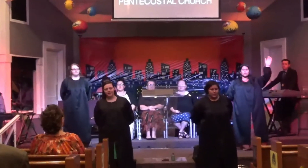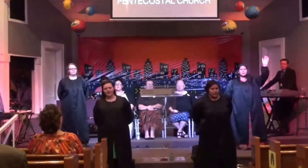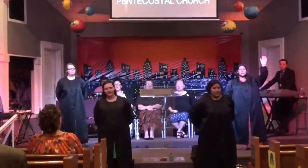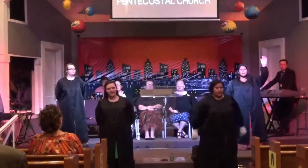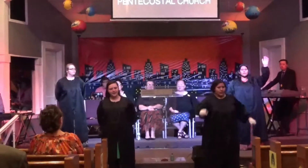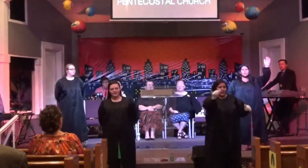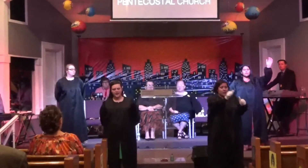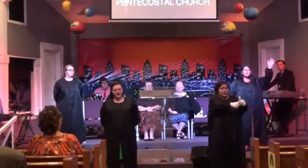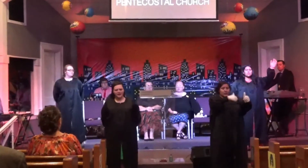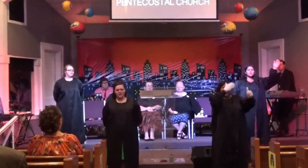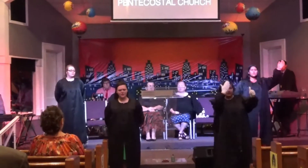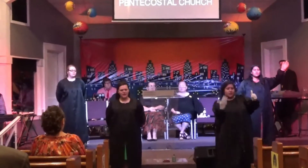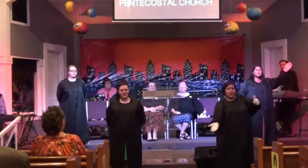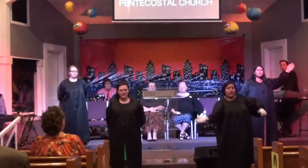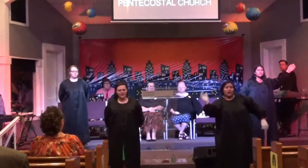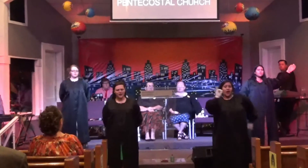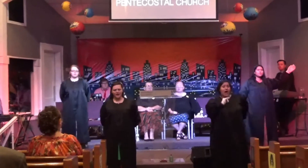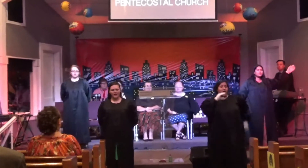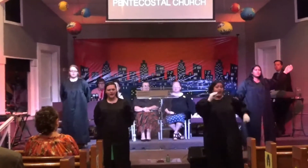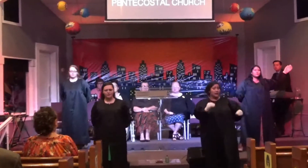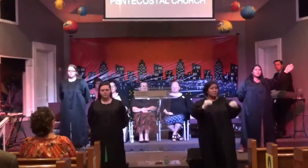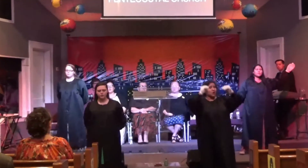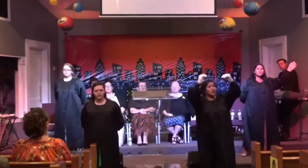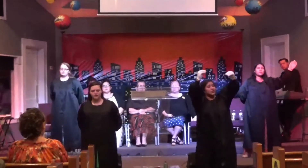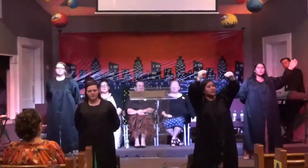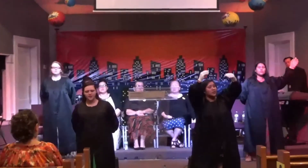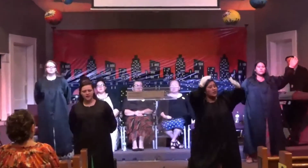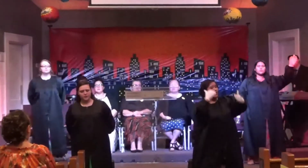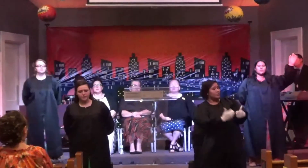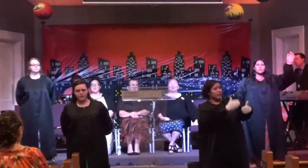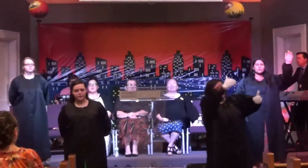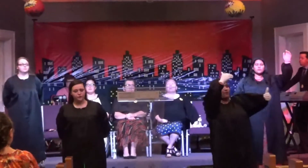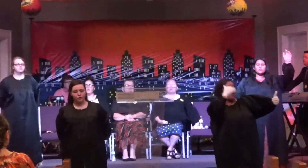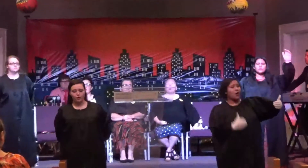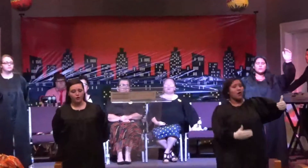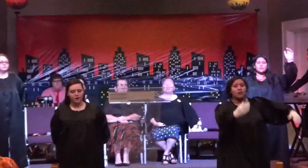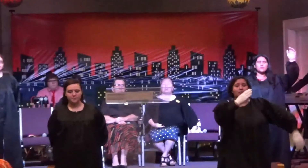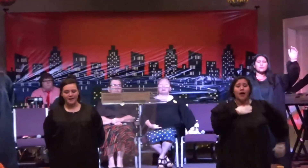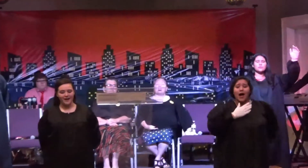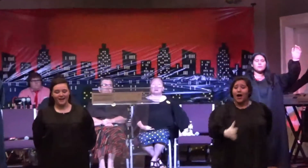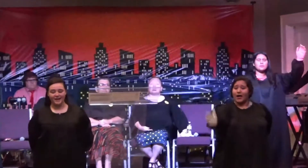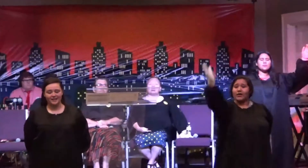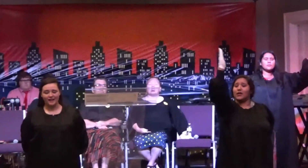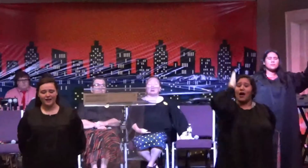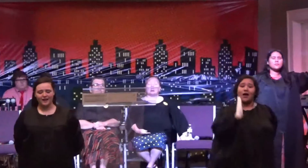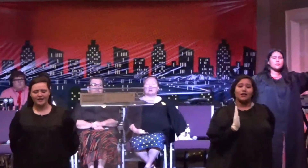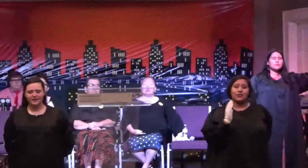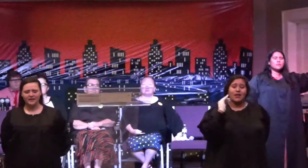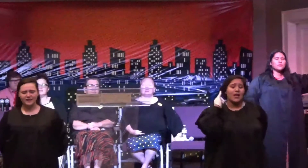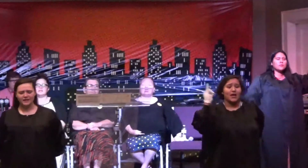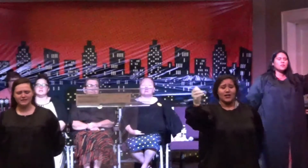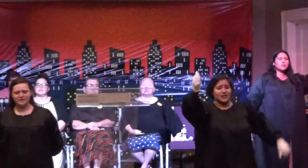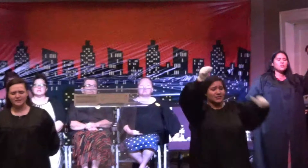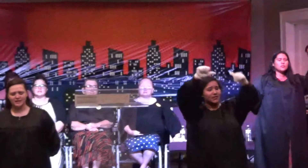Anything that I put before my God Is an